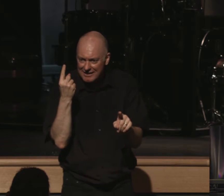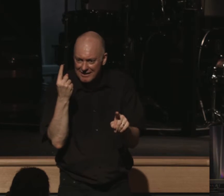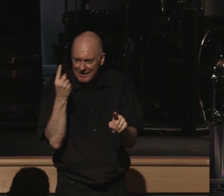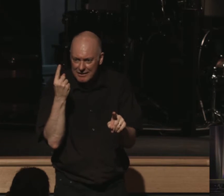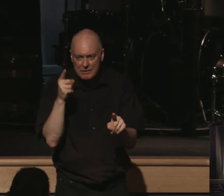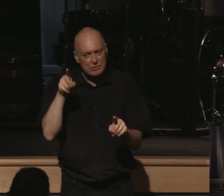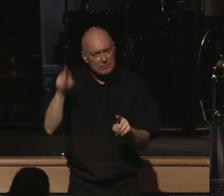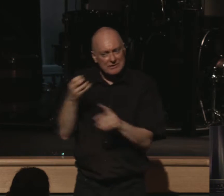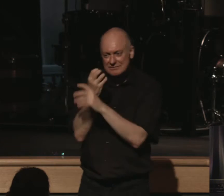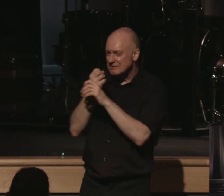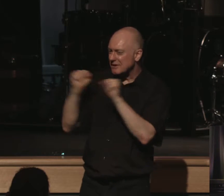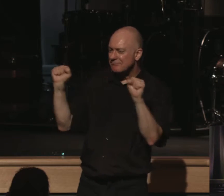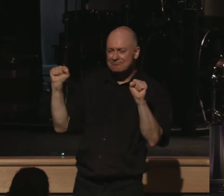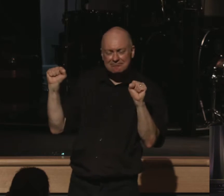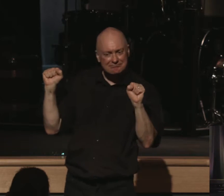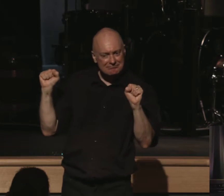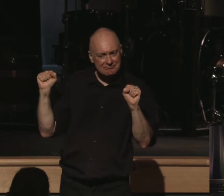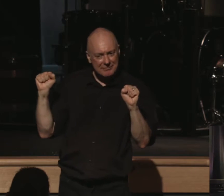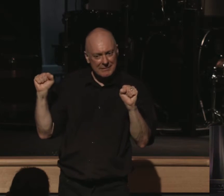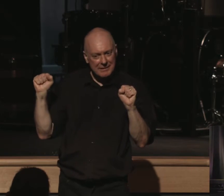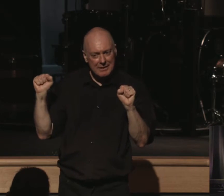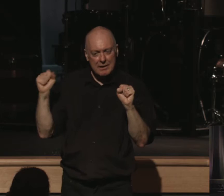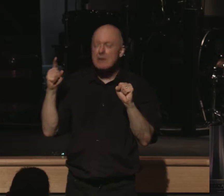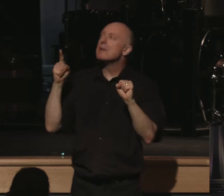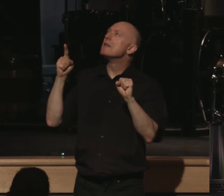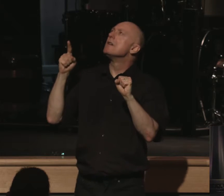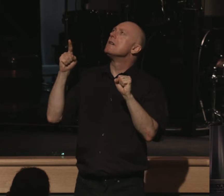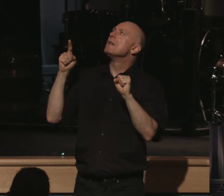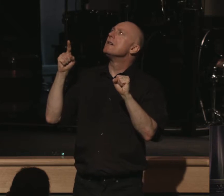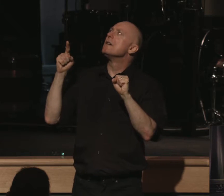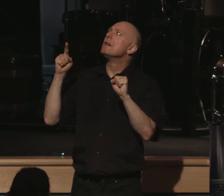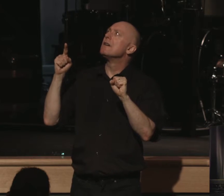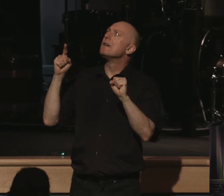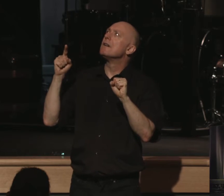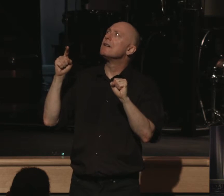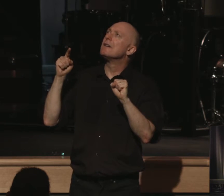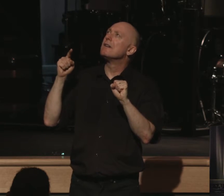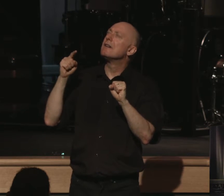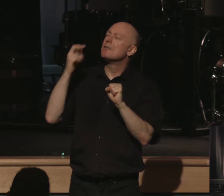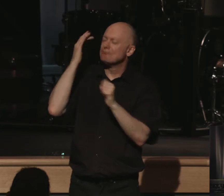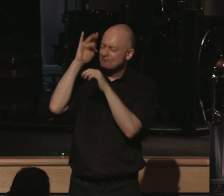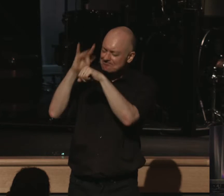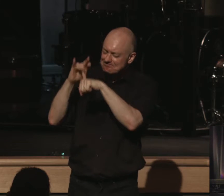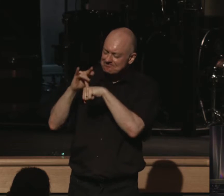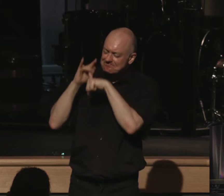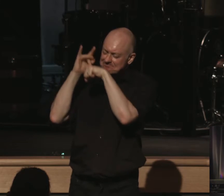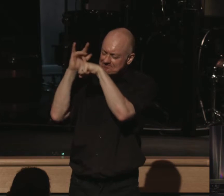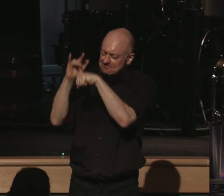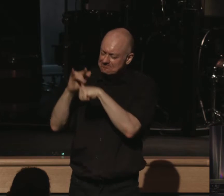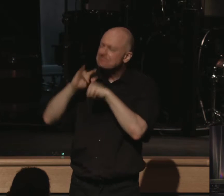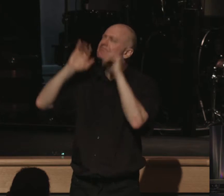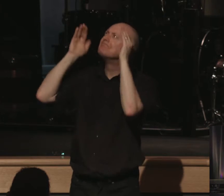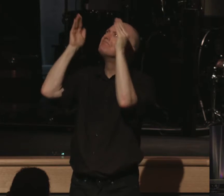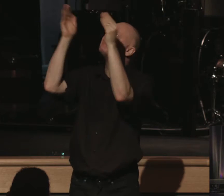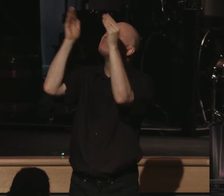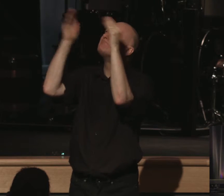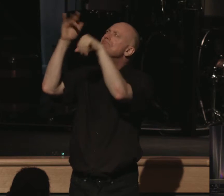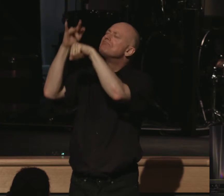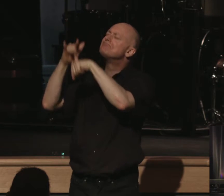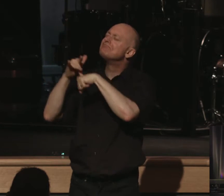right there in your heart. You breathe on this flame and let it grow in your life to